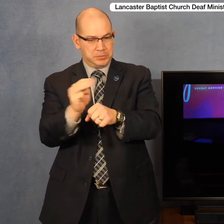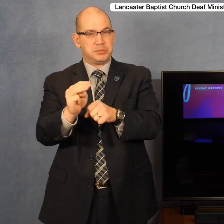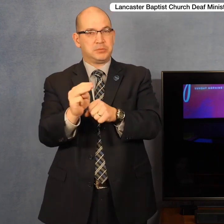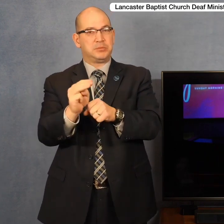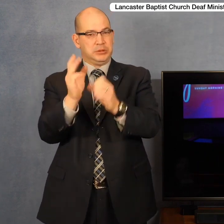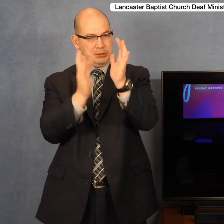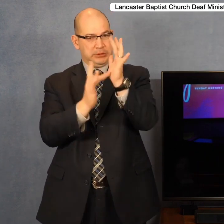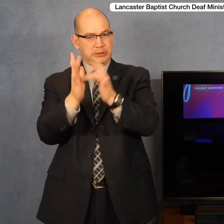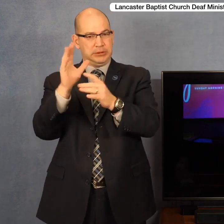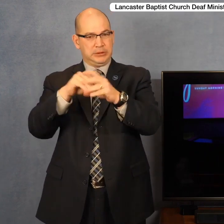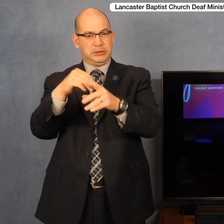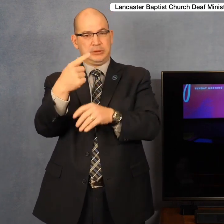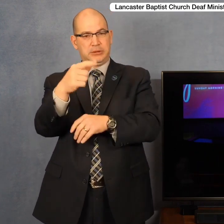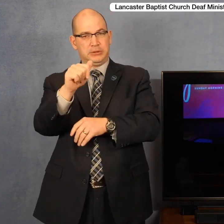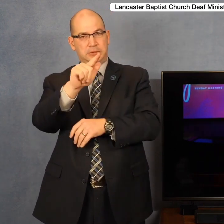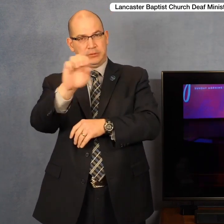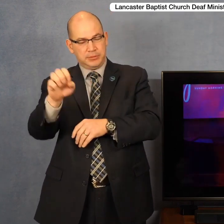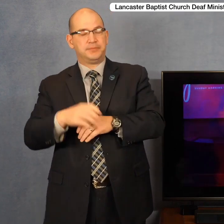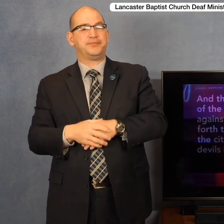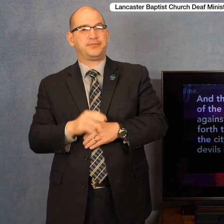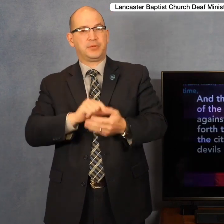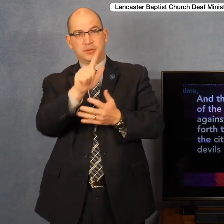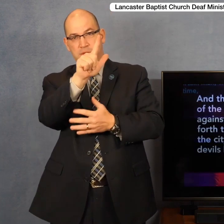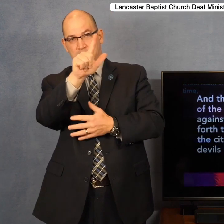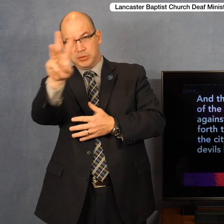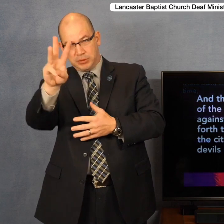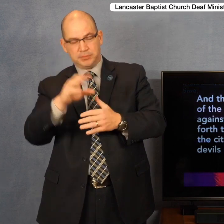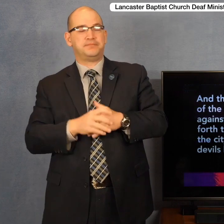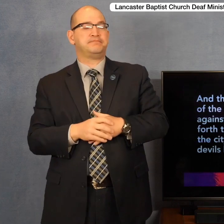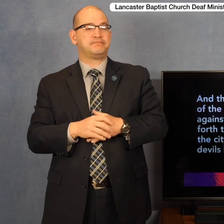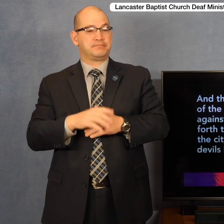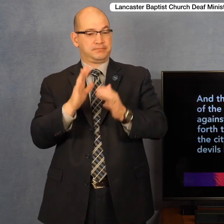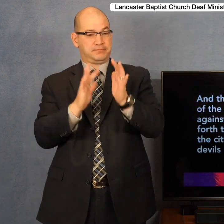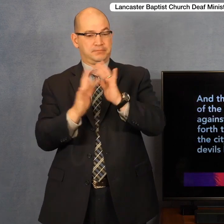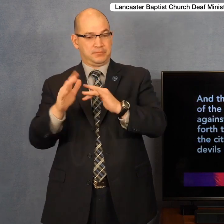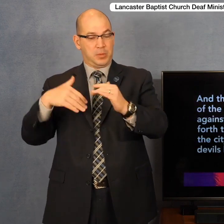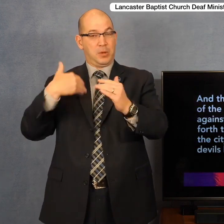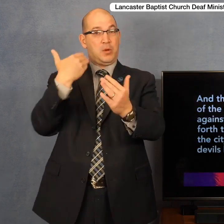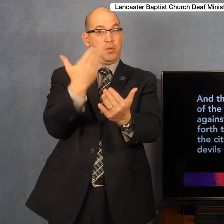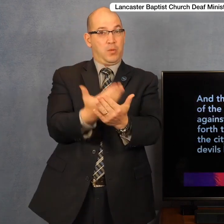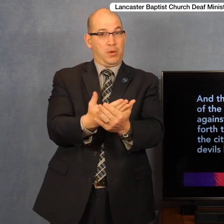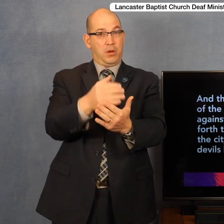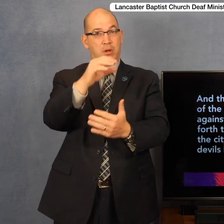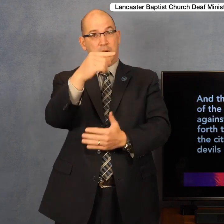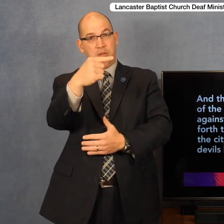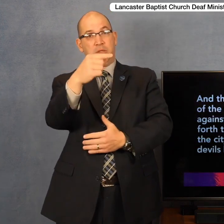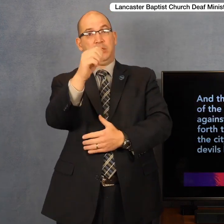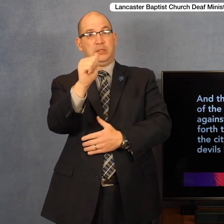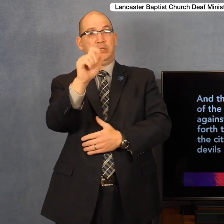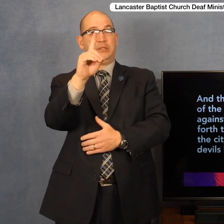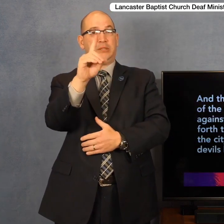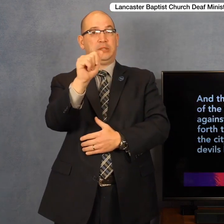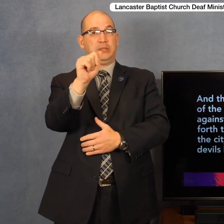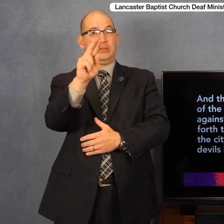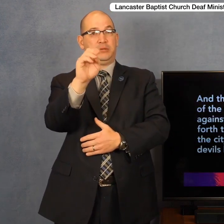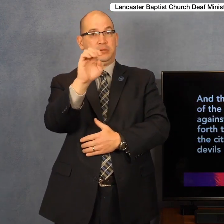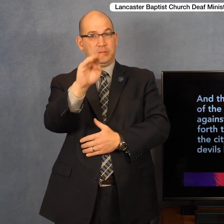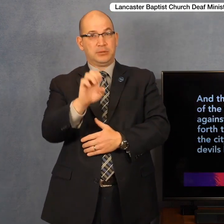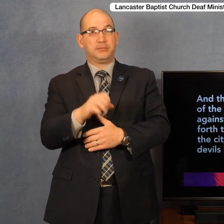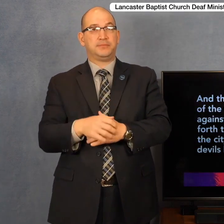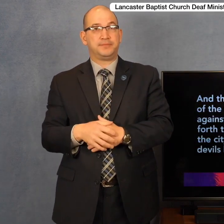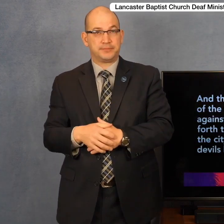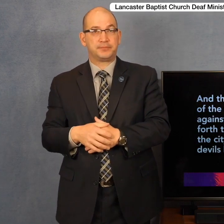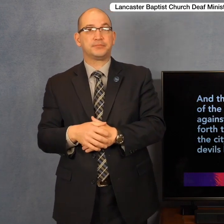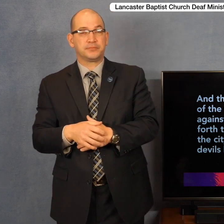26 tells us, And they arrived at the country of the Gadarenes, which is over against Galilee. And when he went forth to land,